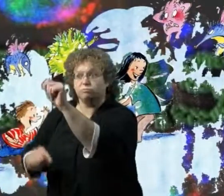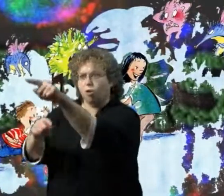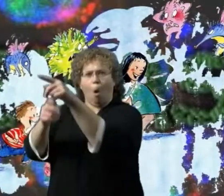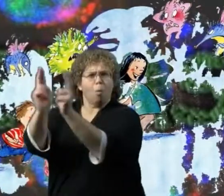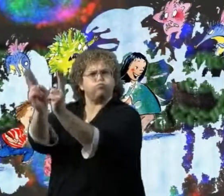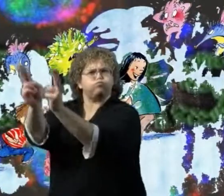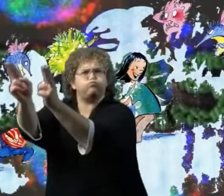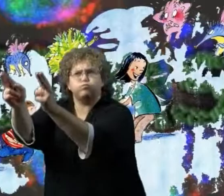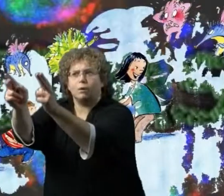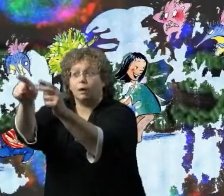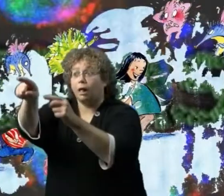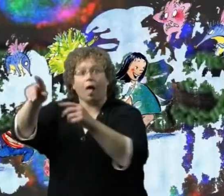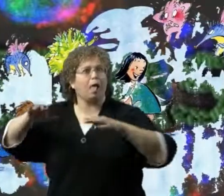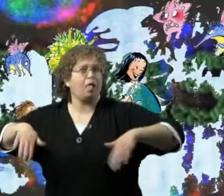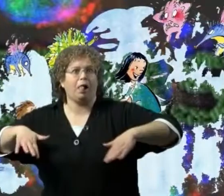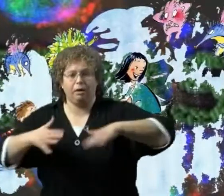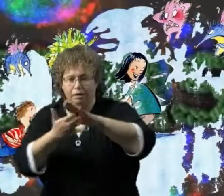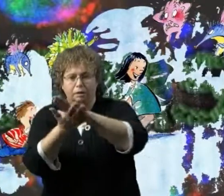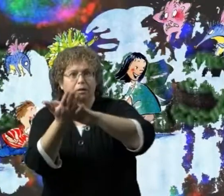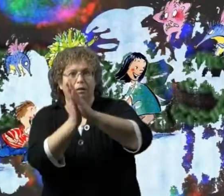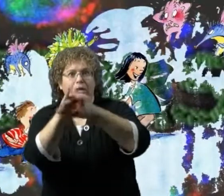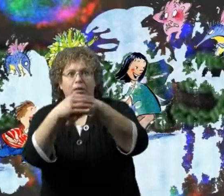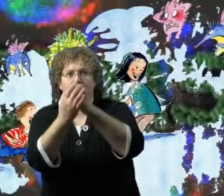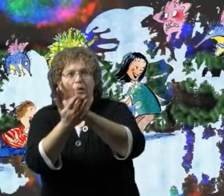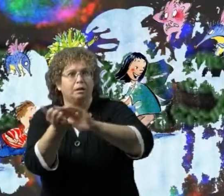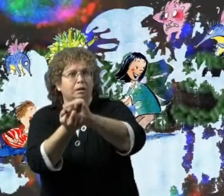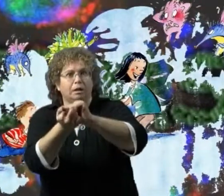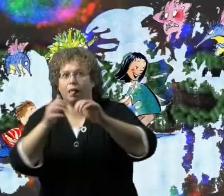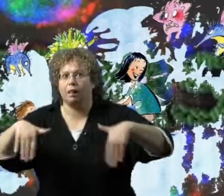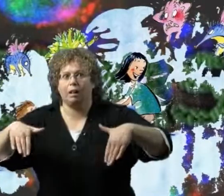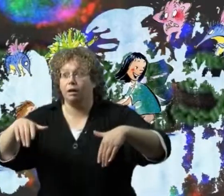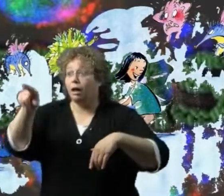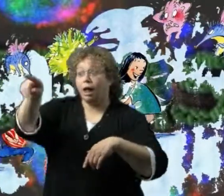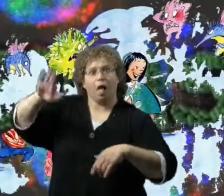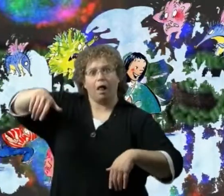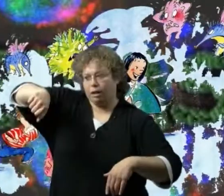We're Hurry ups help us, rush, rush, rush They're too busy to wash and flush